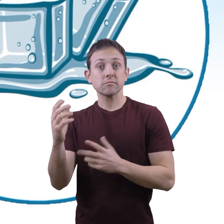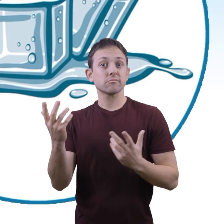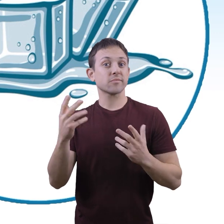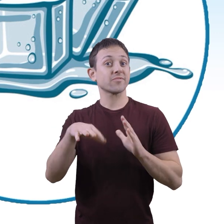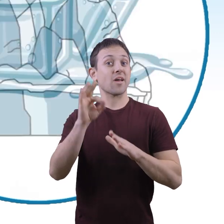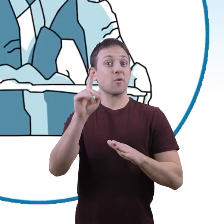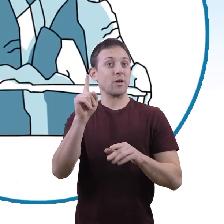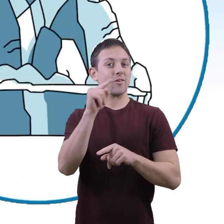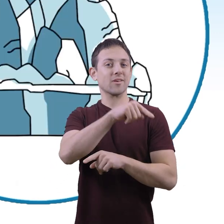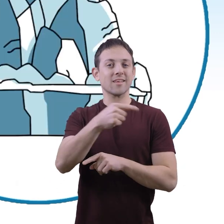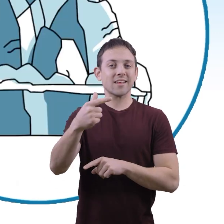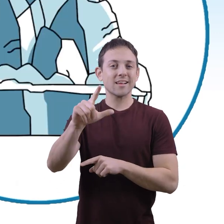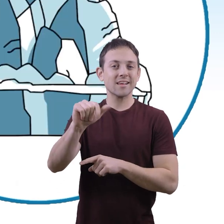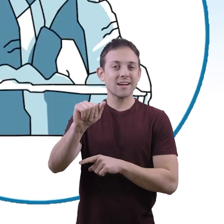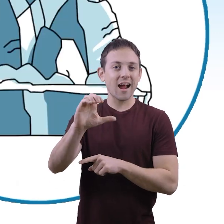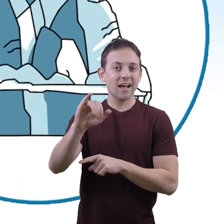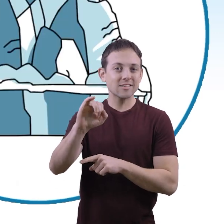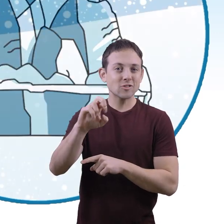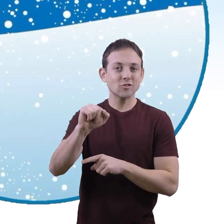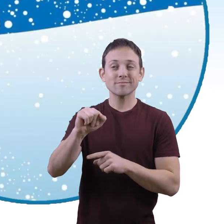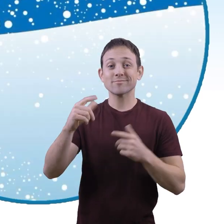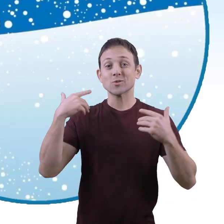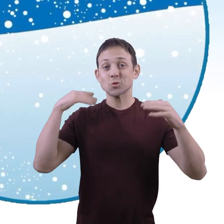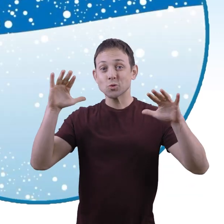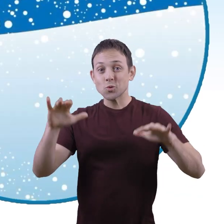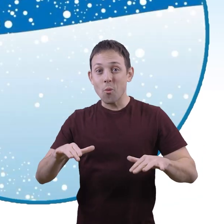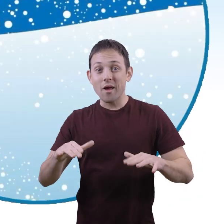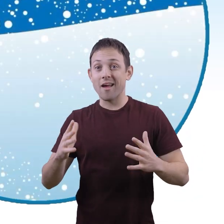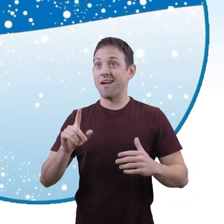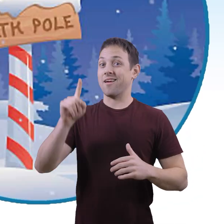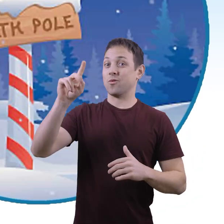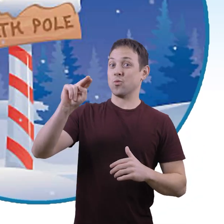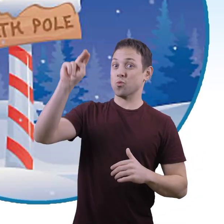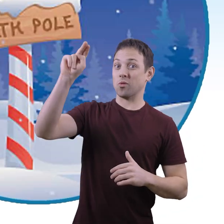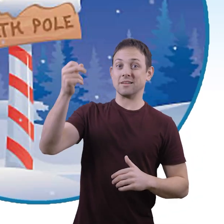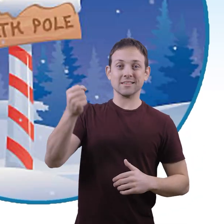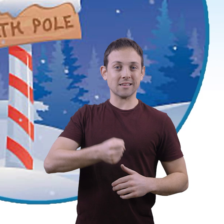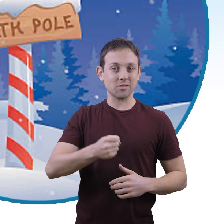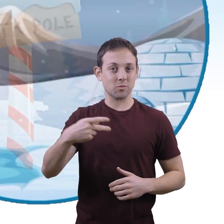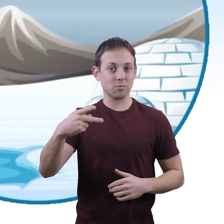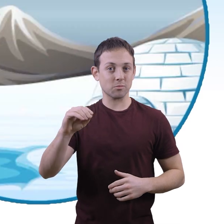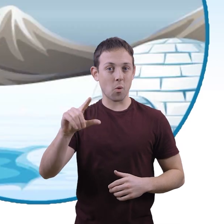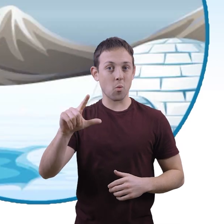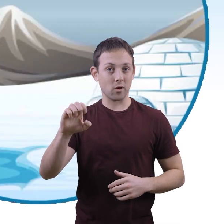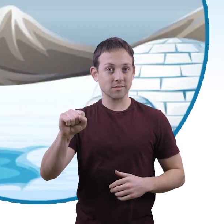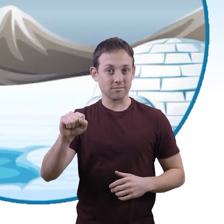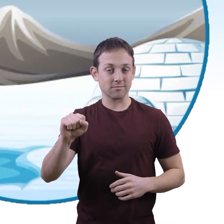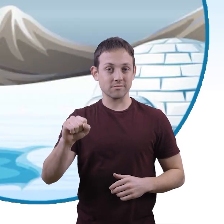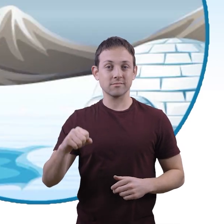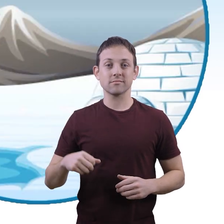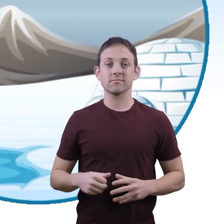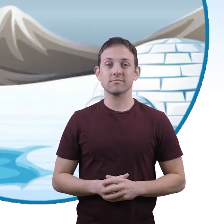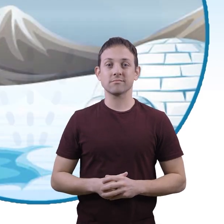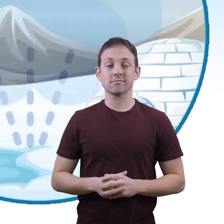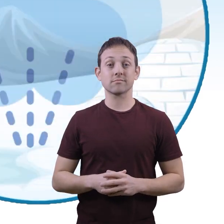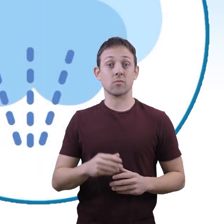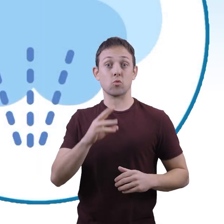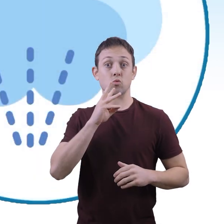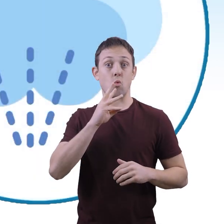is found in glaciers, snow, and at the north and south poles. Water vapor is